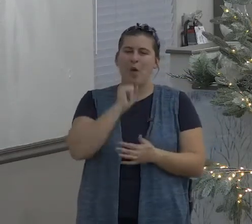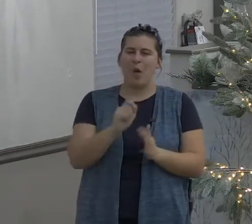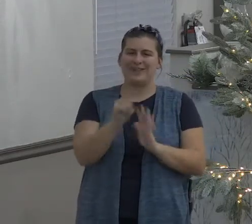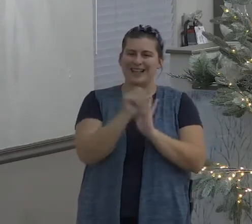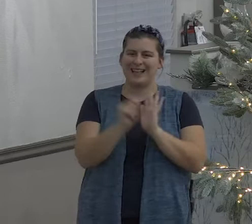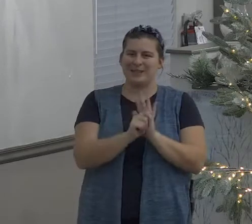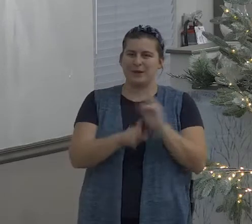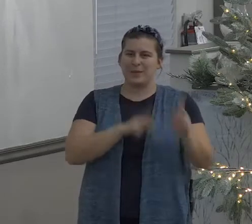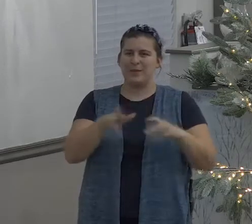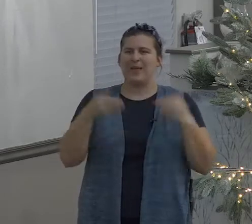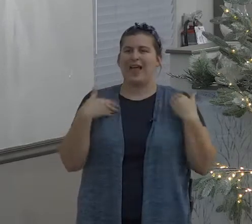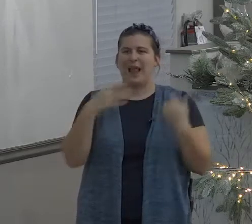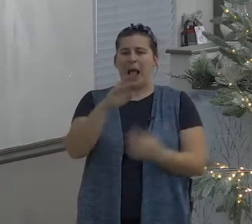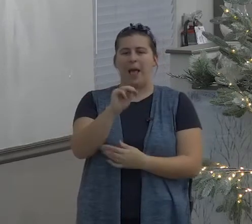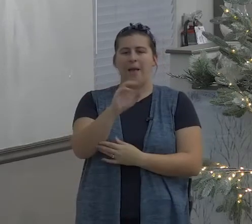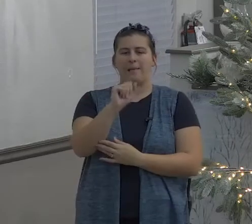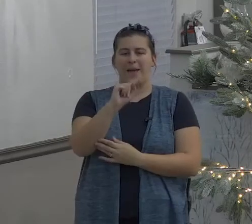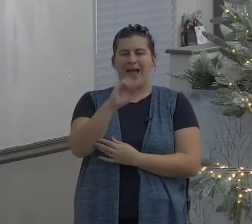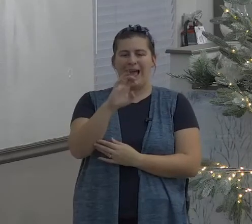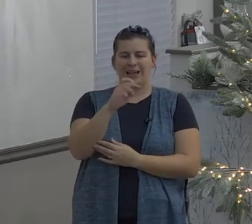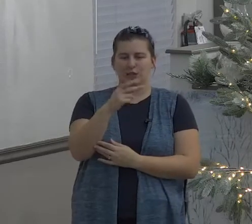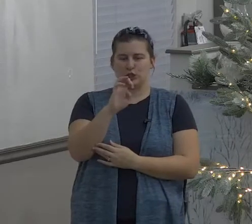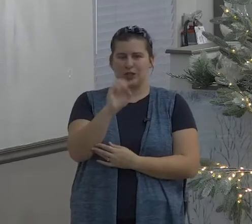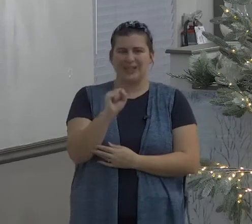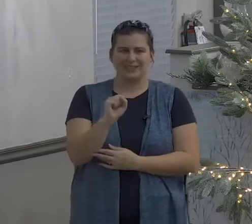God sent fire down from heaven